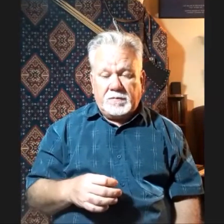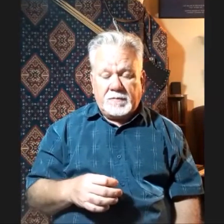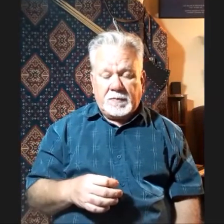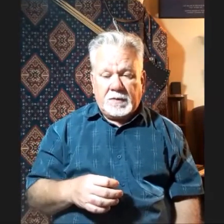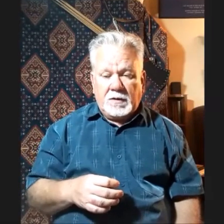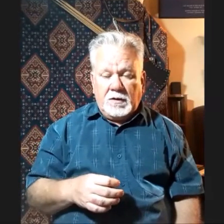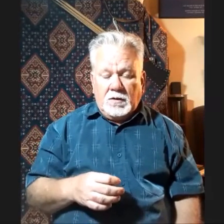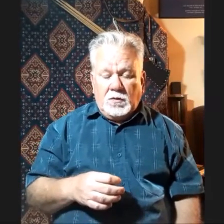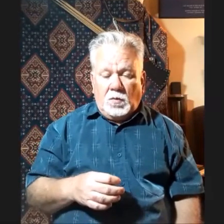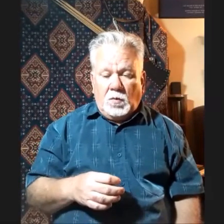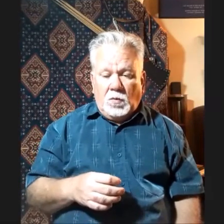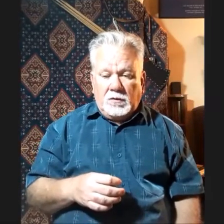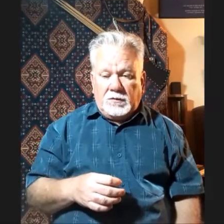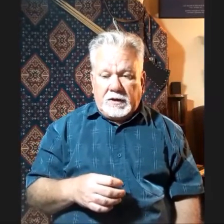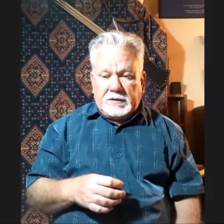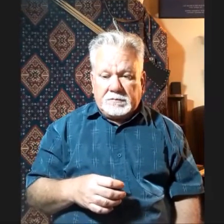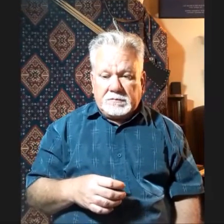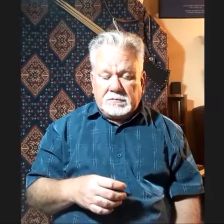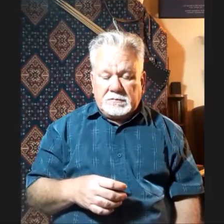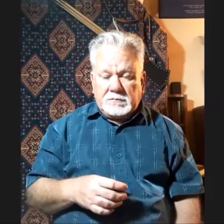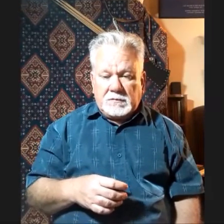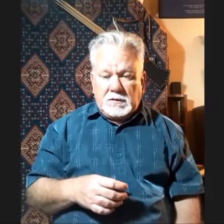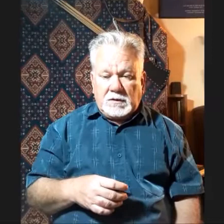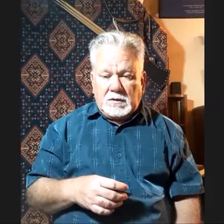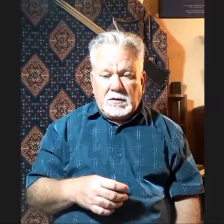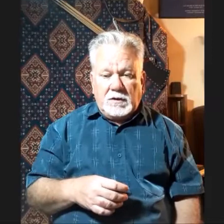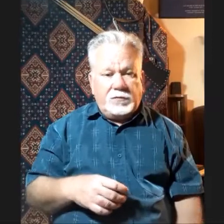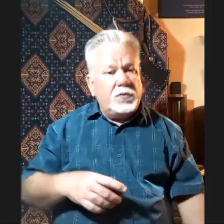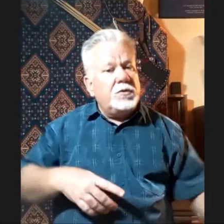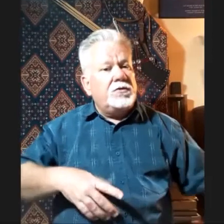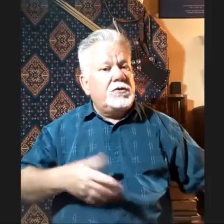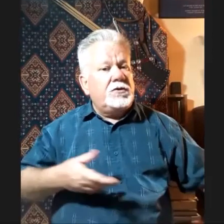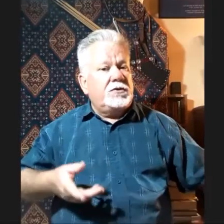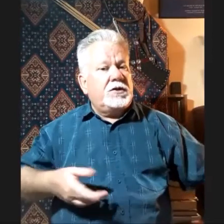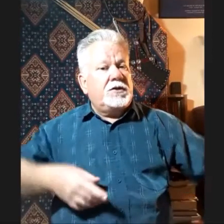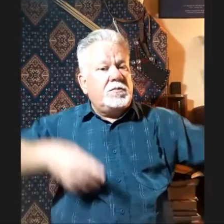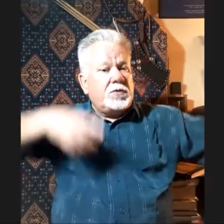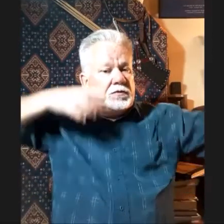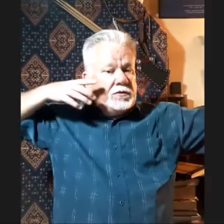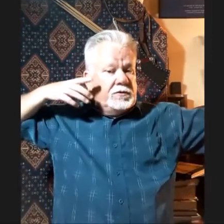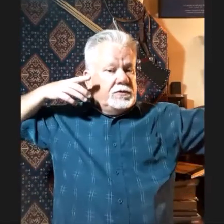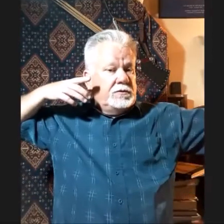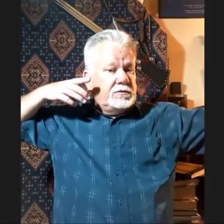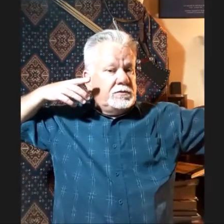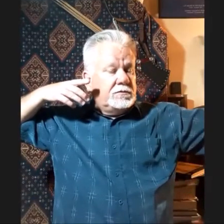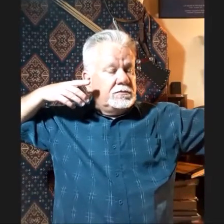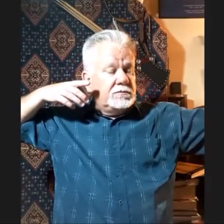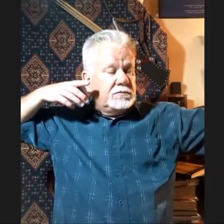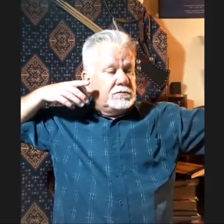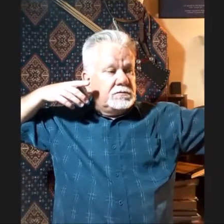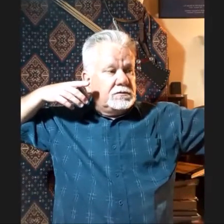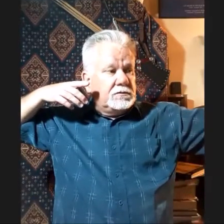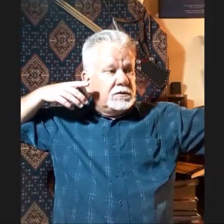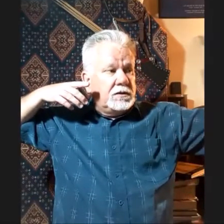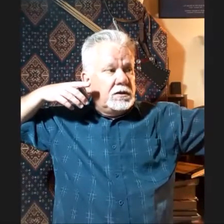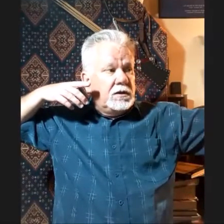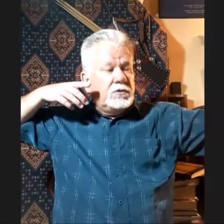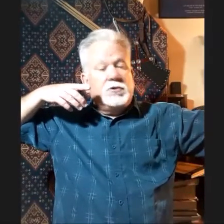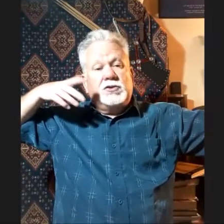was that if you were used to using a thumb ring, for instance, you could